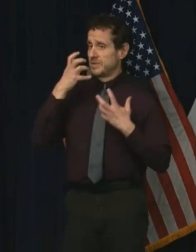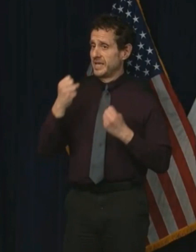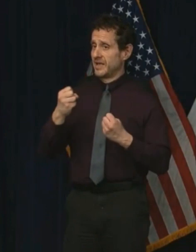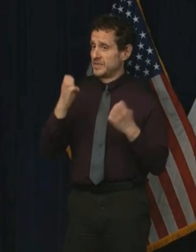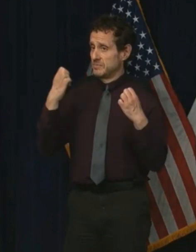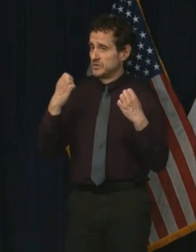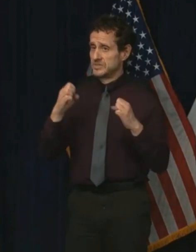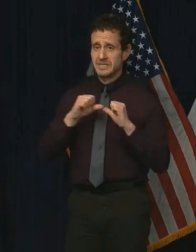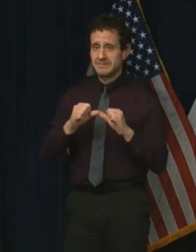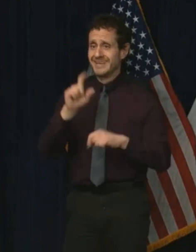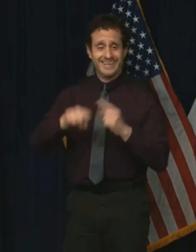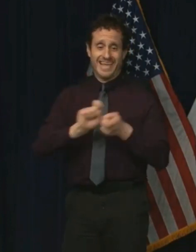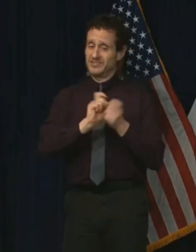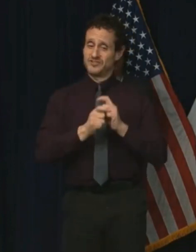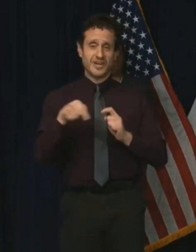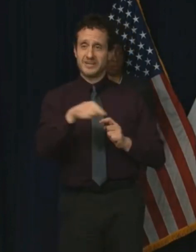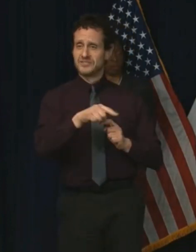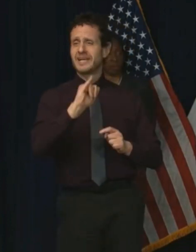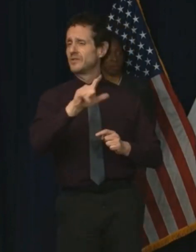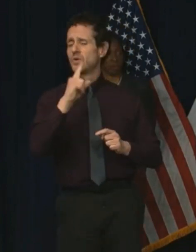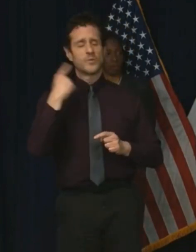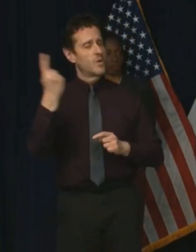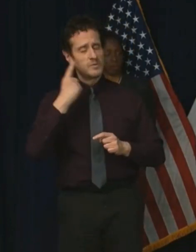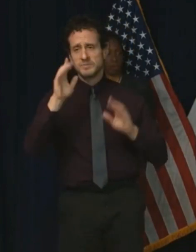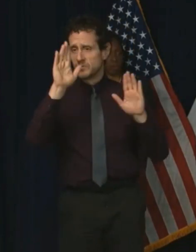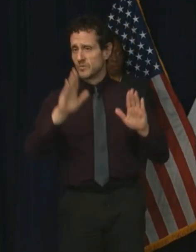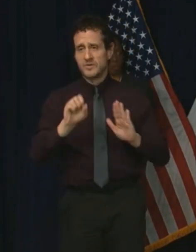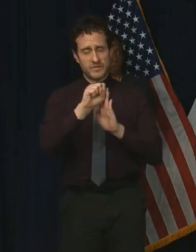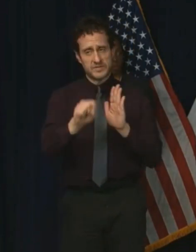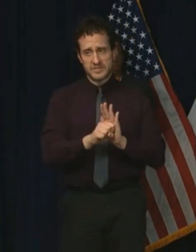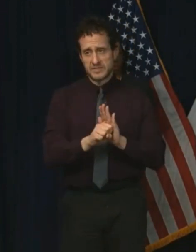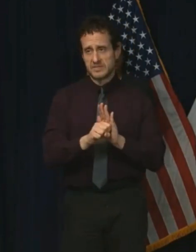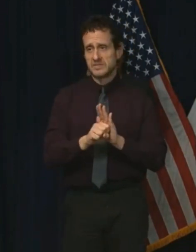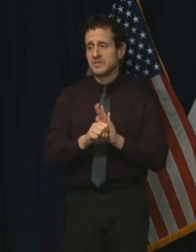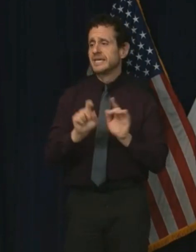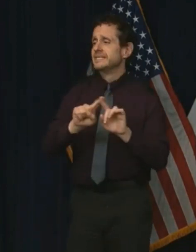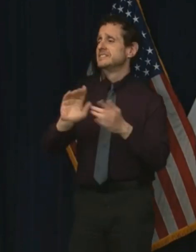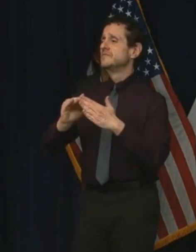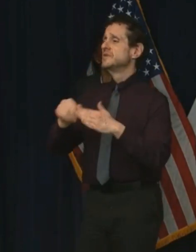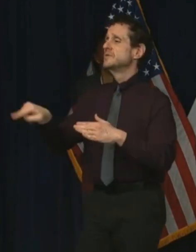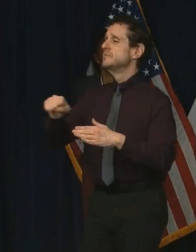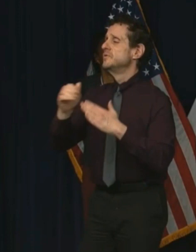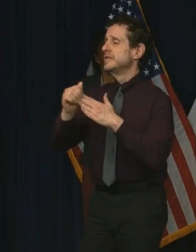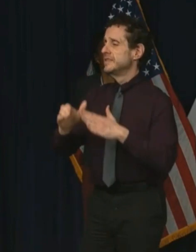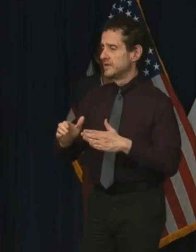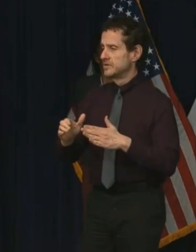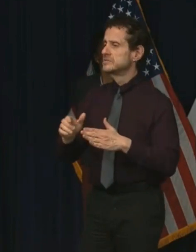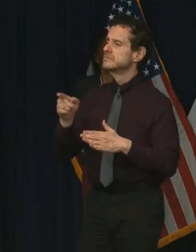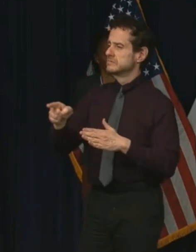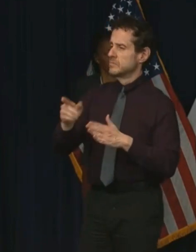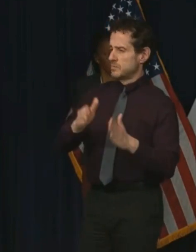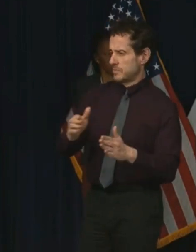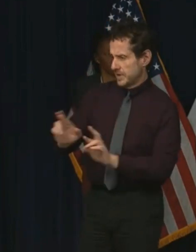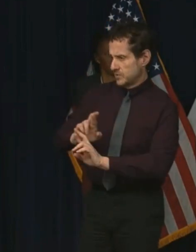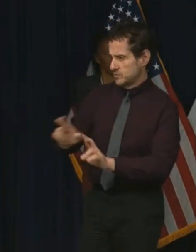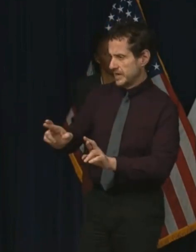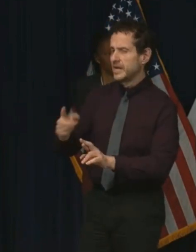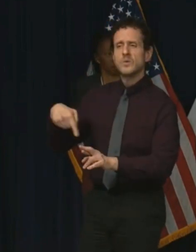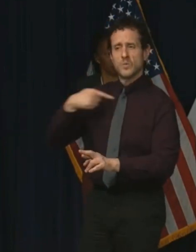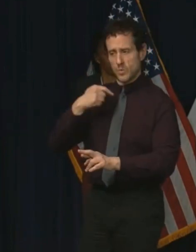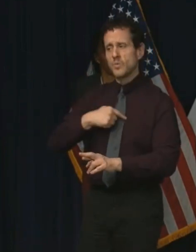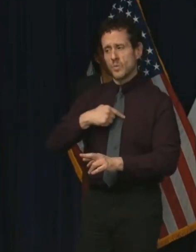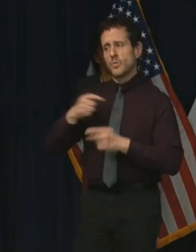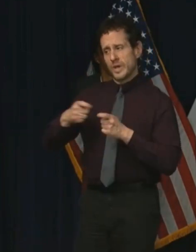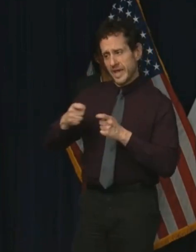will not change. As I have stated previously, community leaders prepare for and effectively handle natural disasters